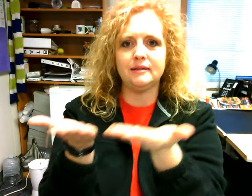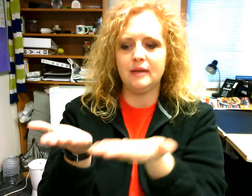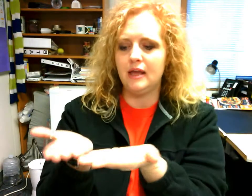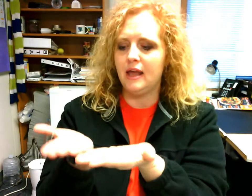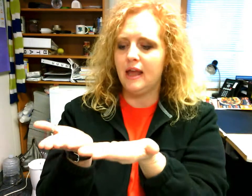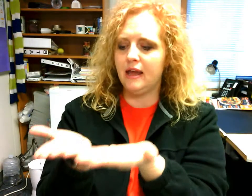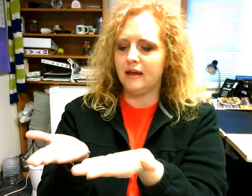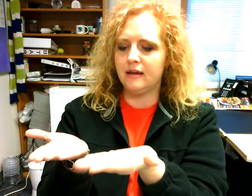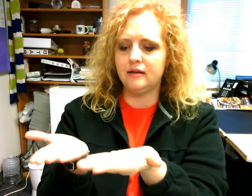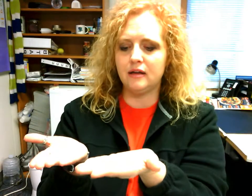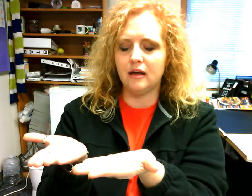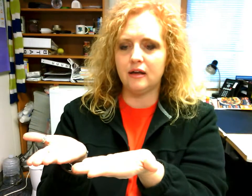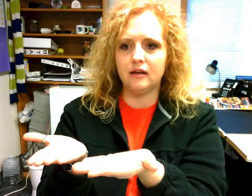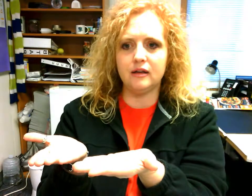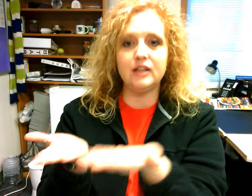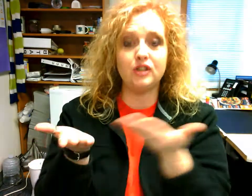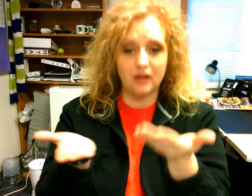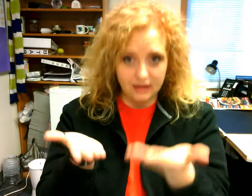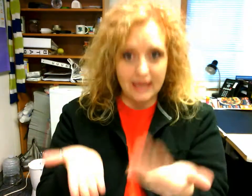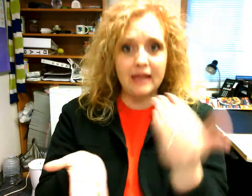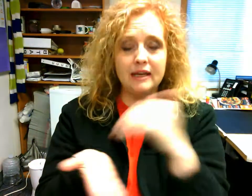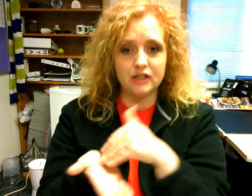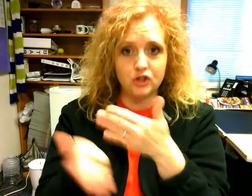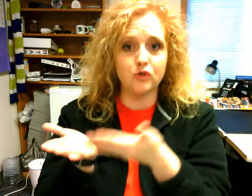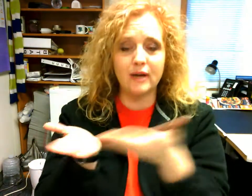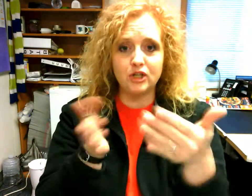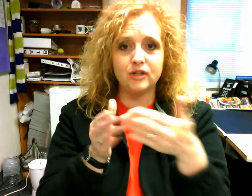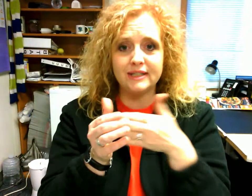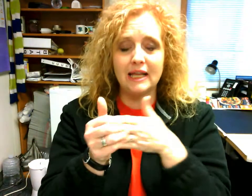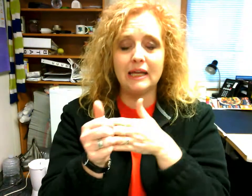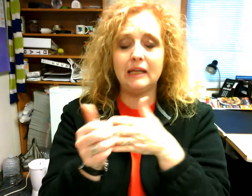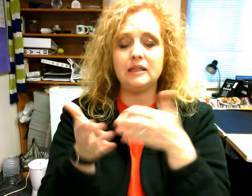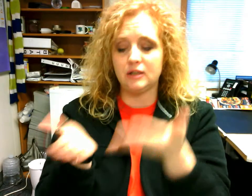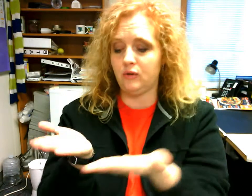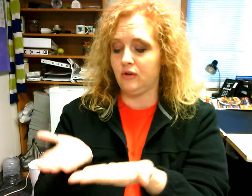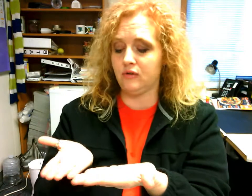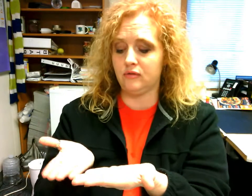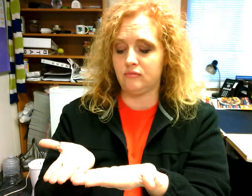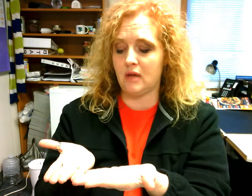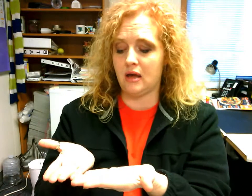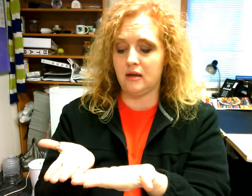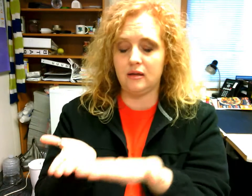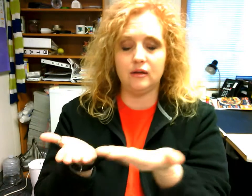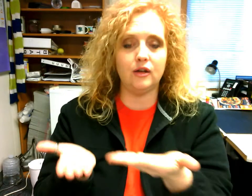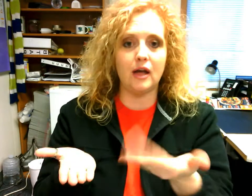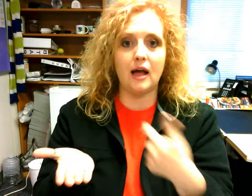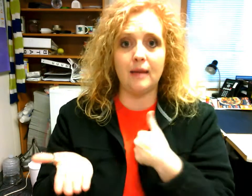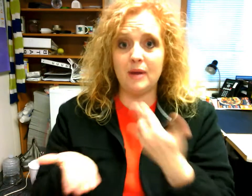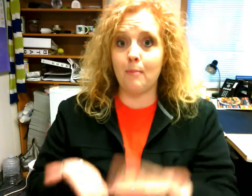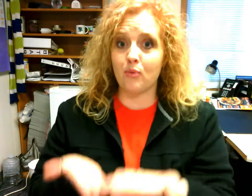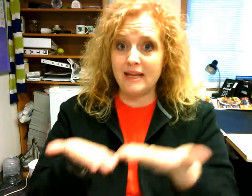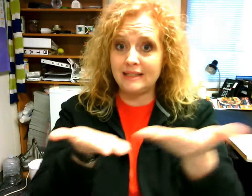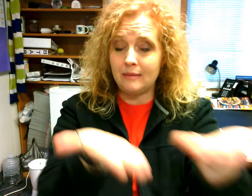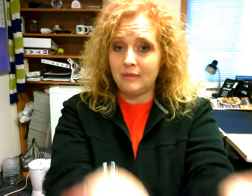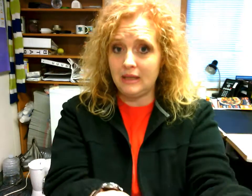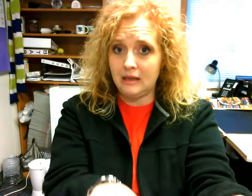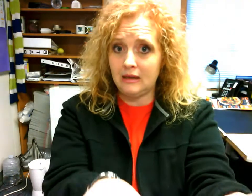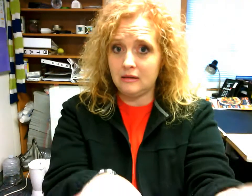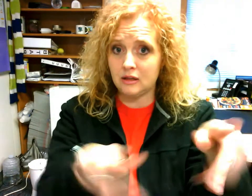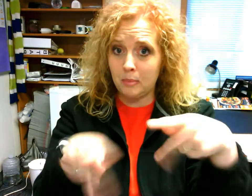and it's again it's a directional sign so you're I'm gonna bring something to the